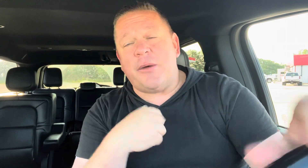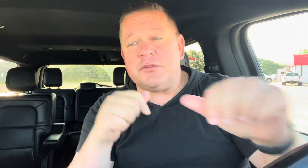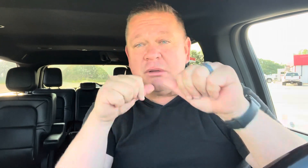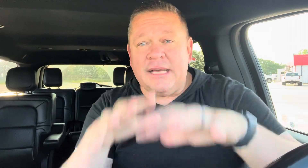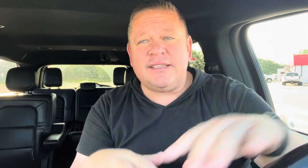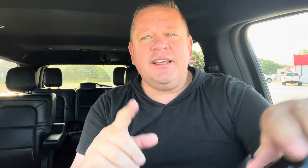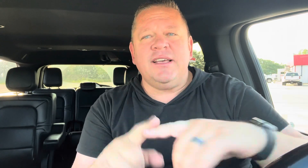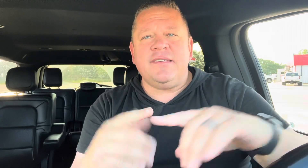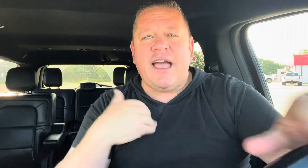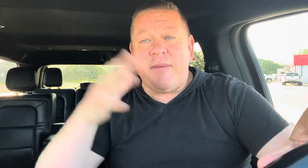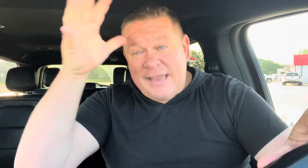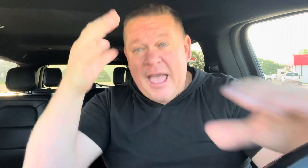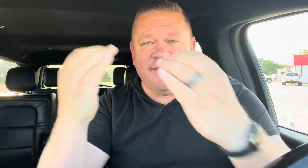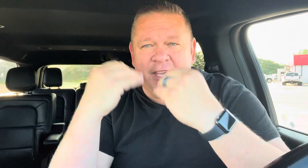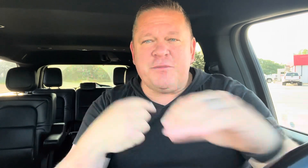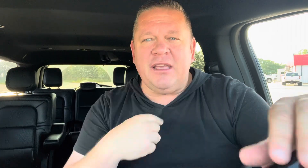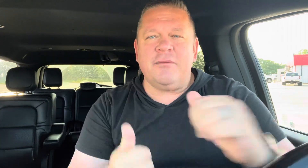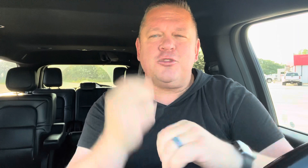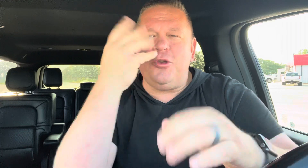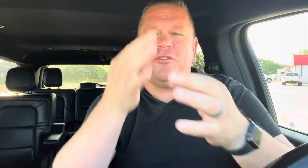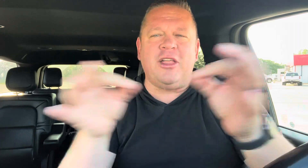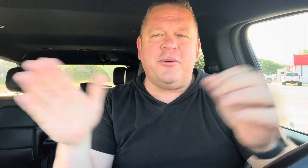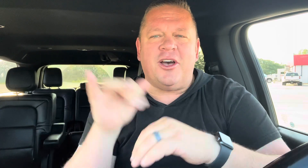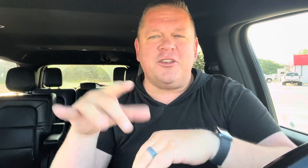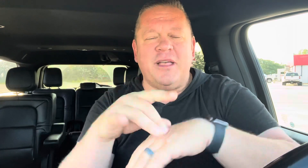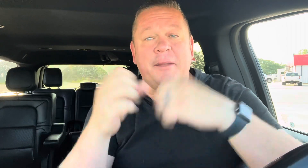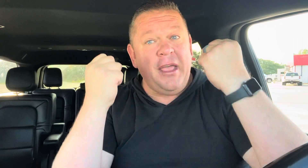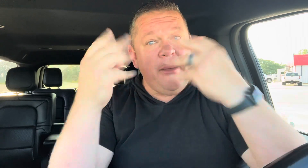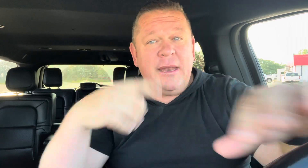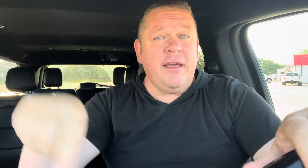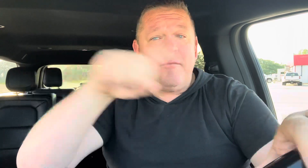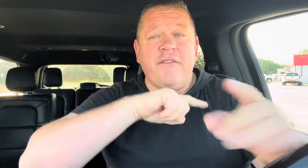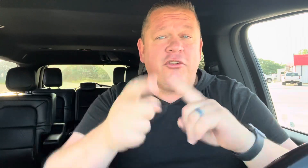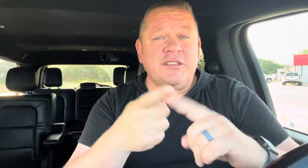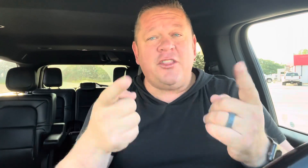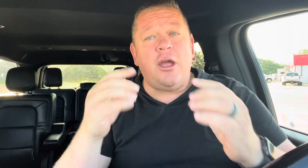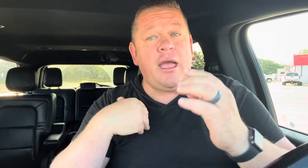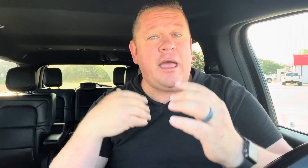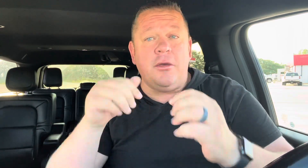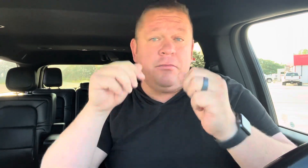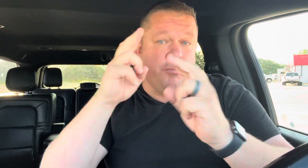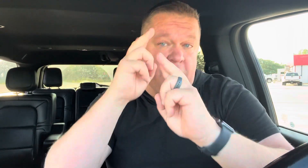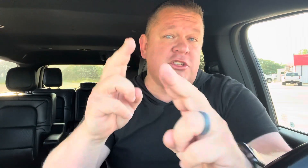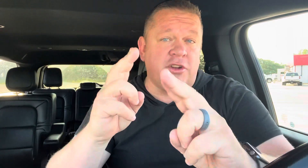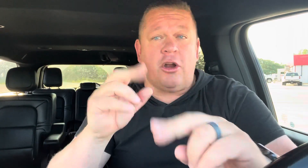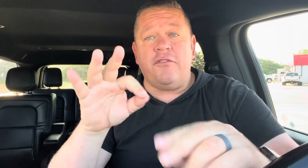I was blessed to have my dad teach me the most beautiful language on this planet. Many of my friends out there had the privilege and honor of